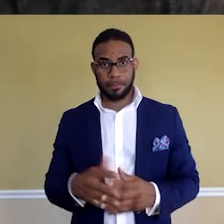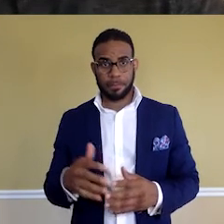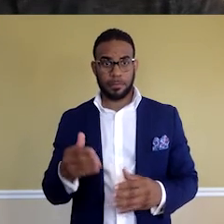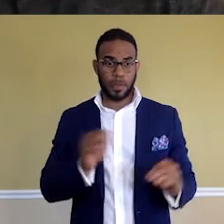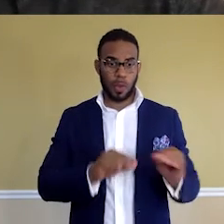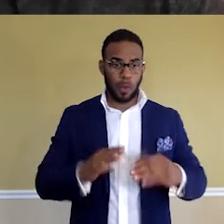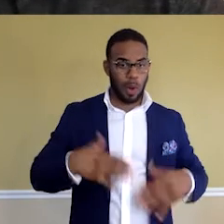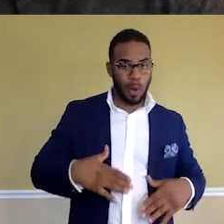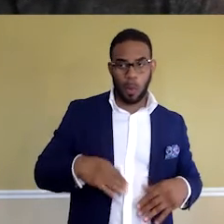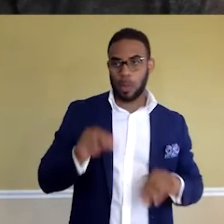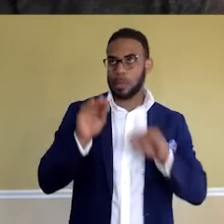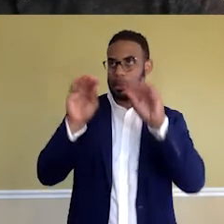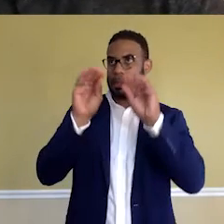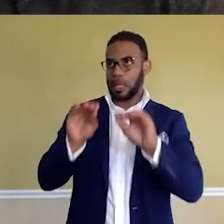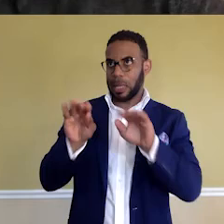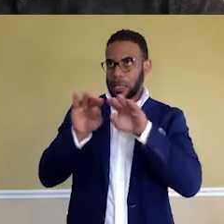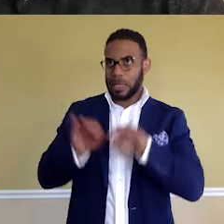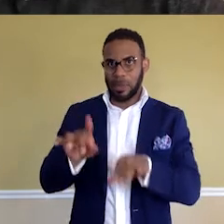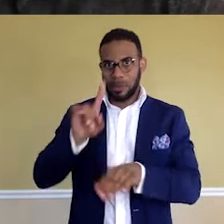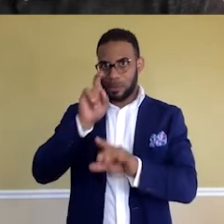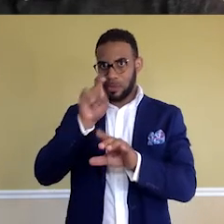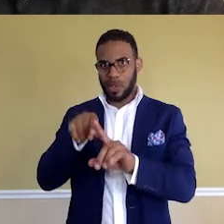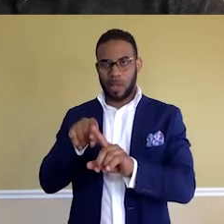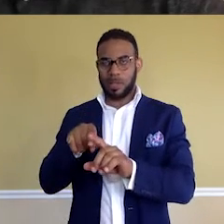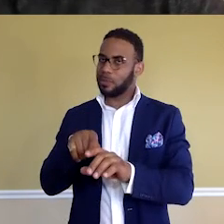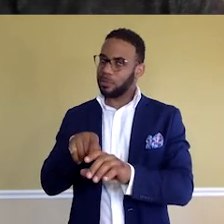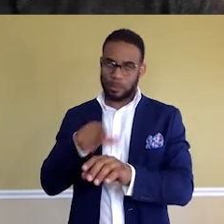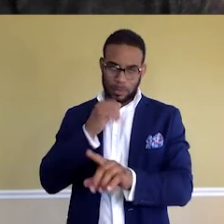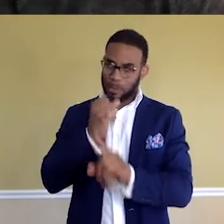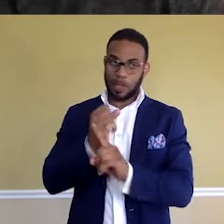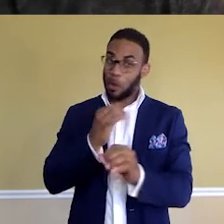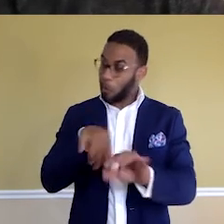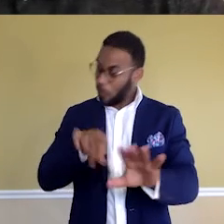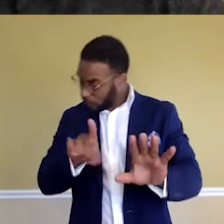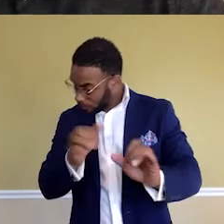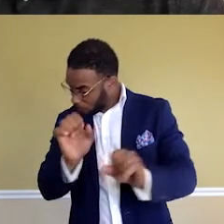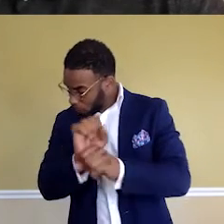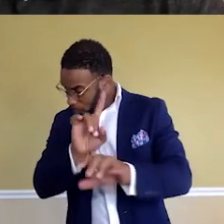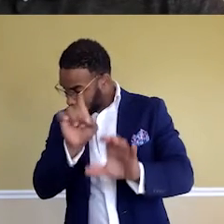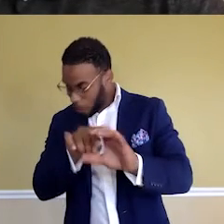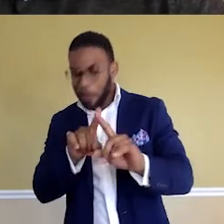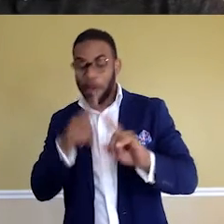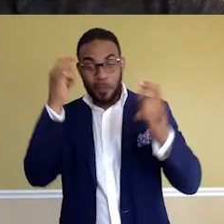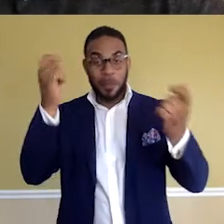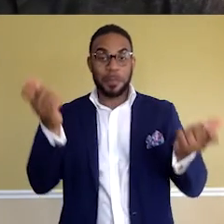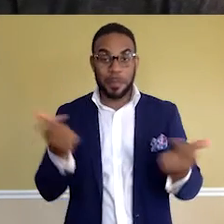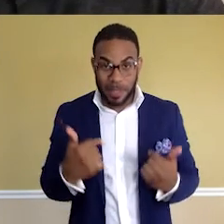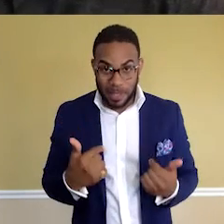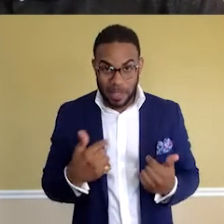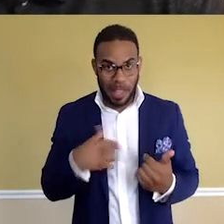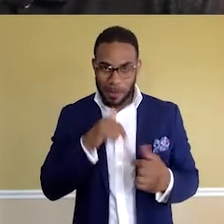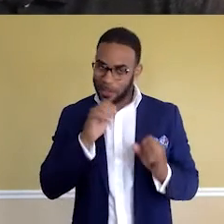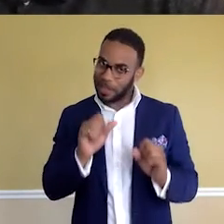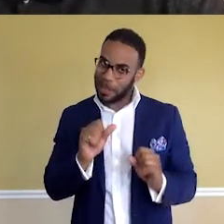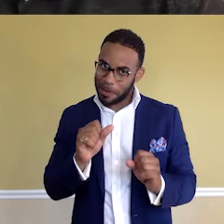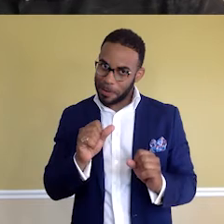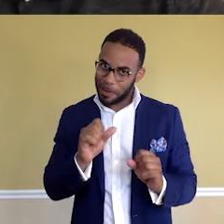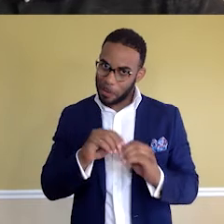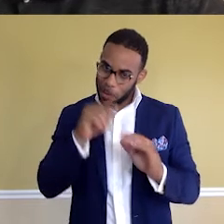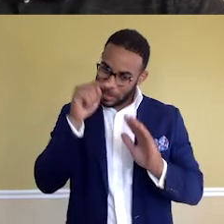stocking shelves at Target just wasn't hitting it. No offense for anyone who works at Target, but for me, I wasn't able to pull a deeper meaning out of